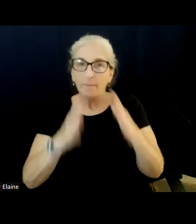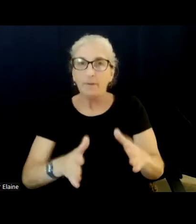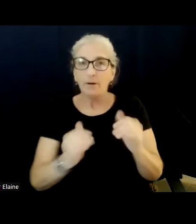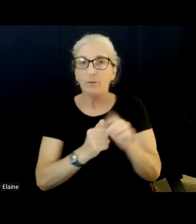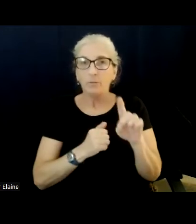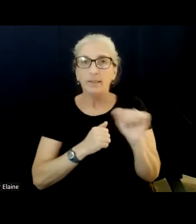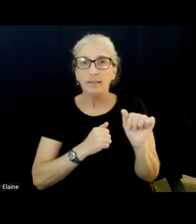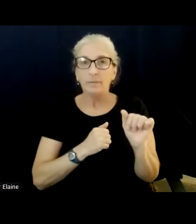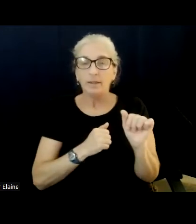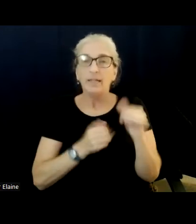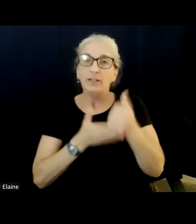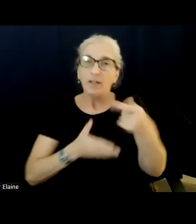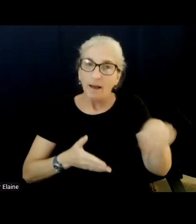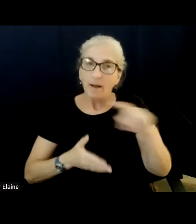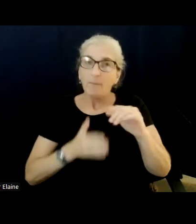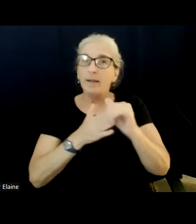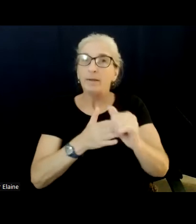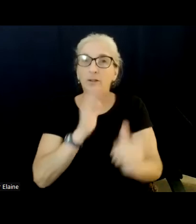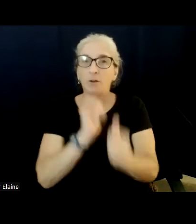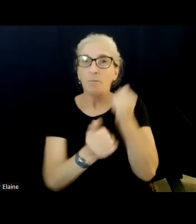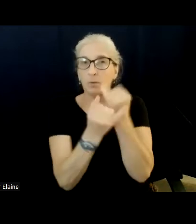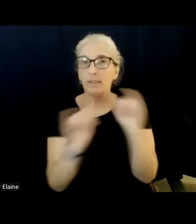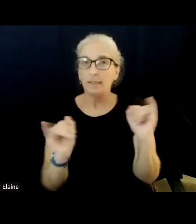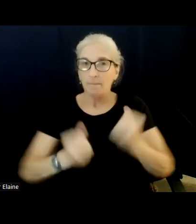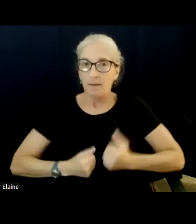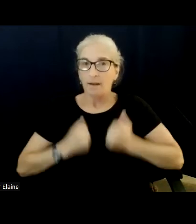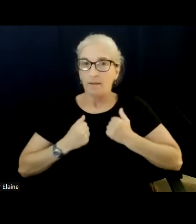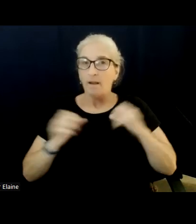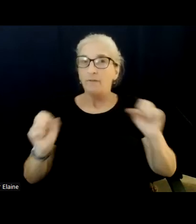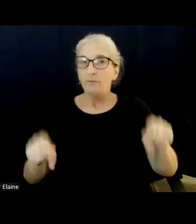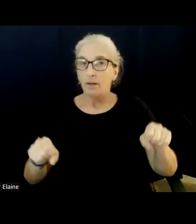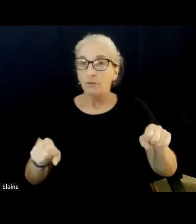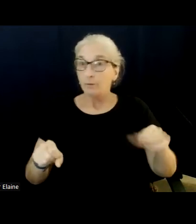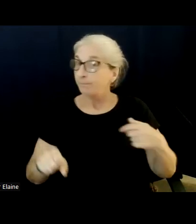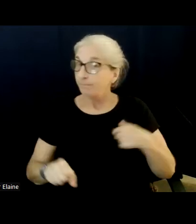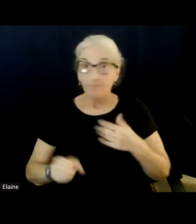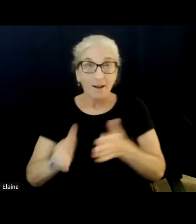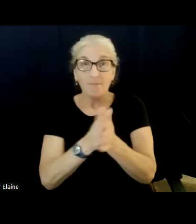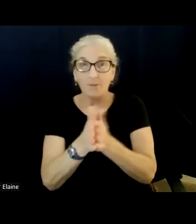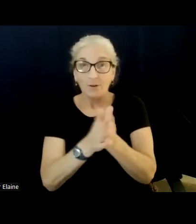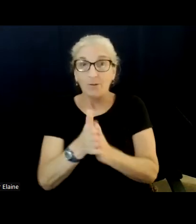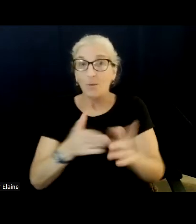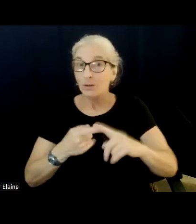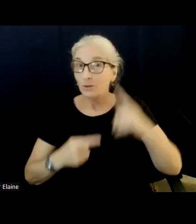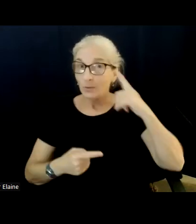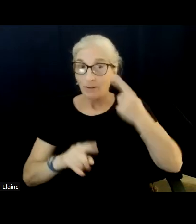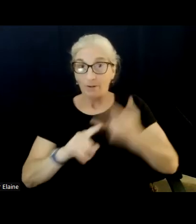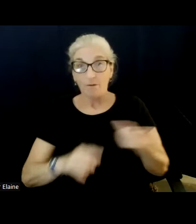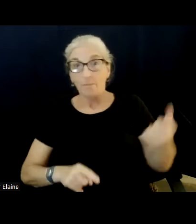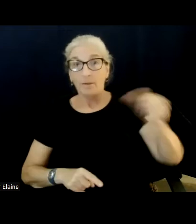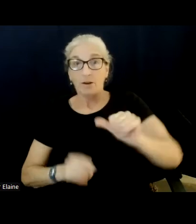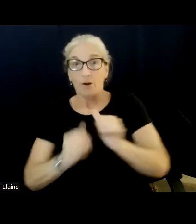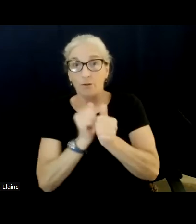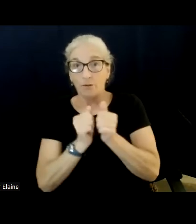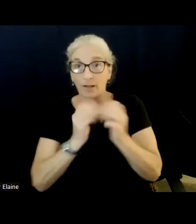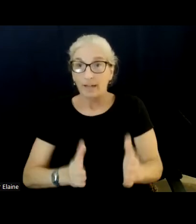fullest, most independent lives possible. I look forward to hearing from our fellow candidates, and I'll yield back. Thank you